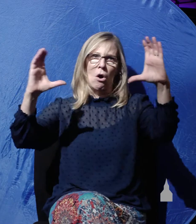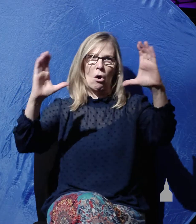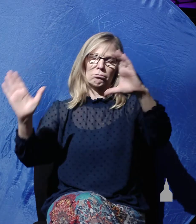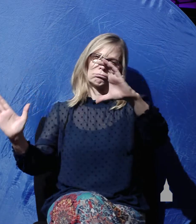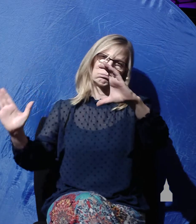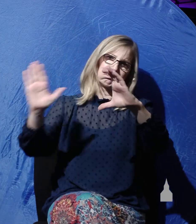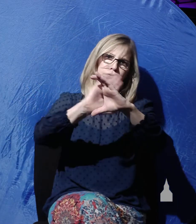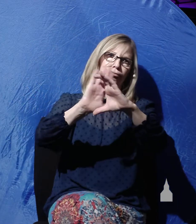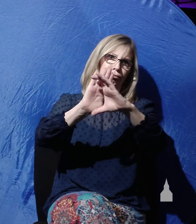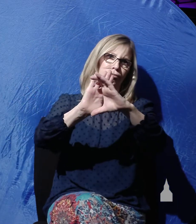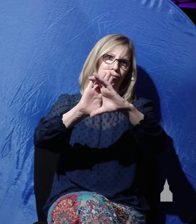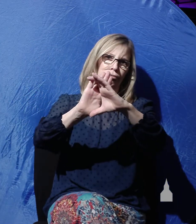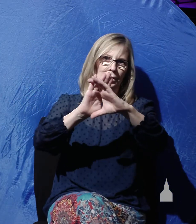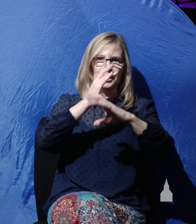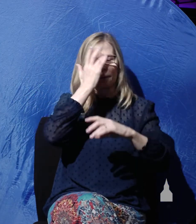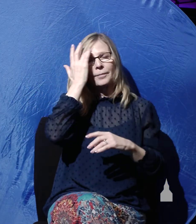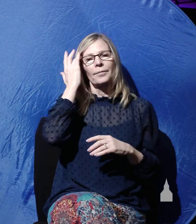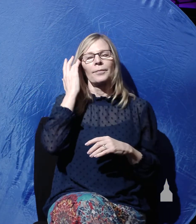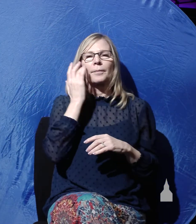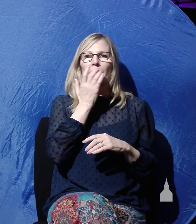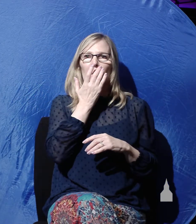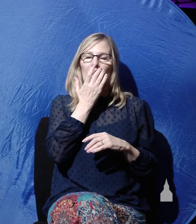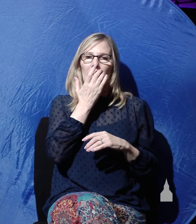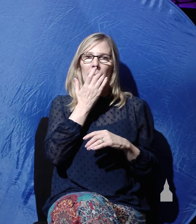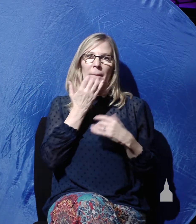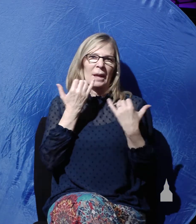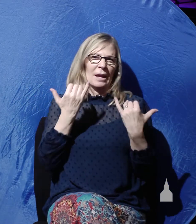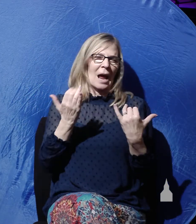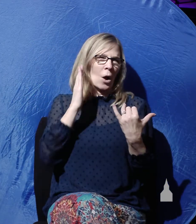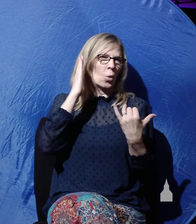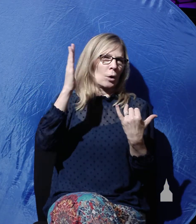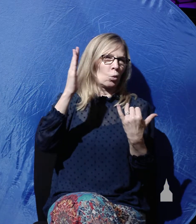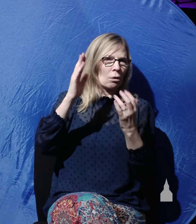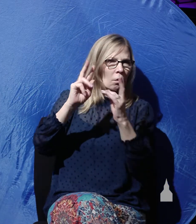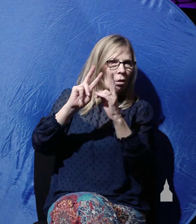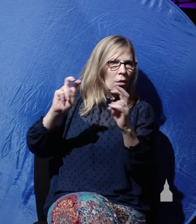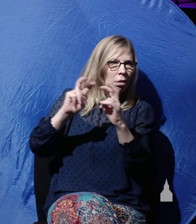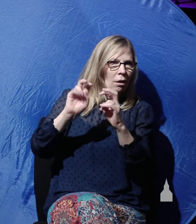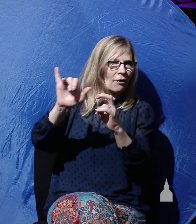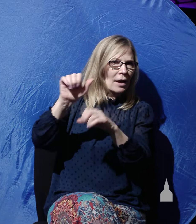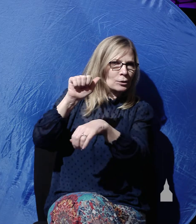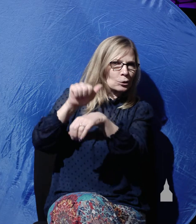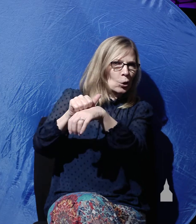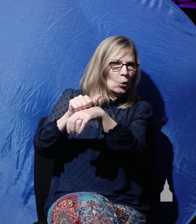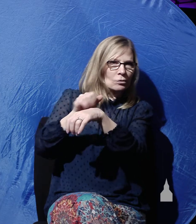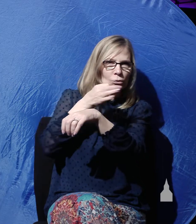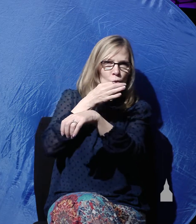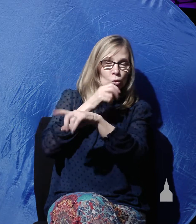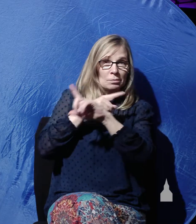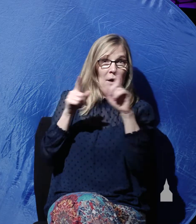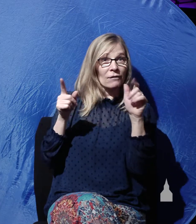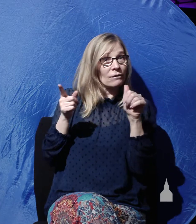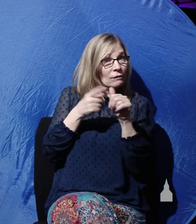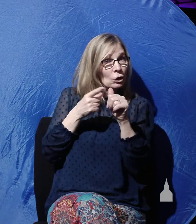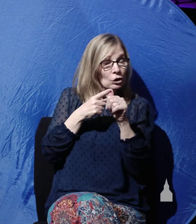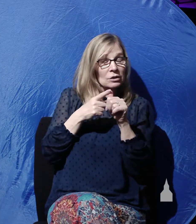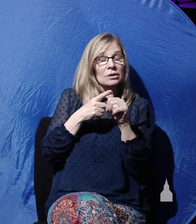to the tomb. Now we'll take a closer look at this stone in just a few minutes, but first I want you to notice the very